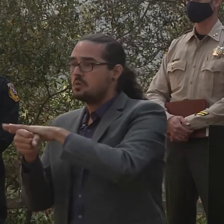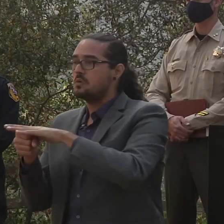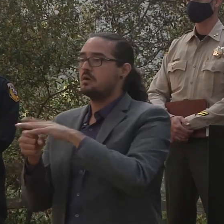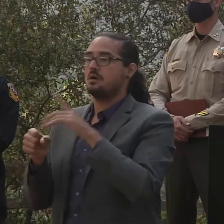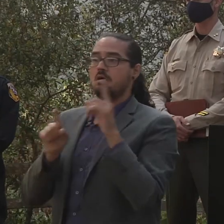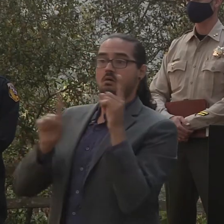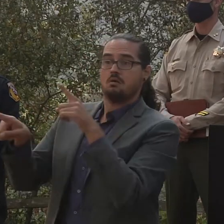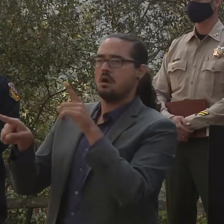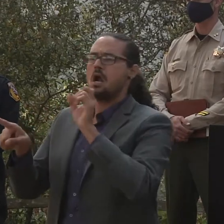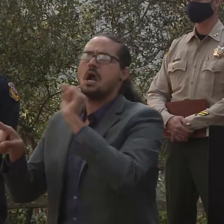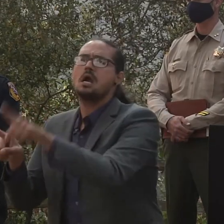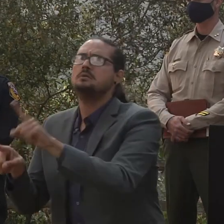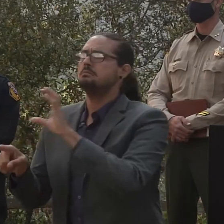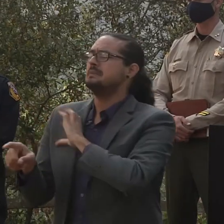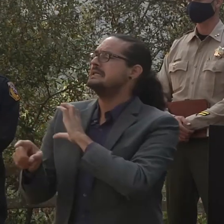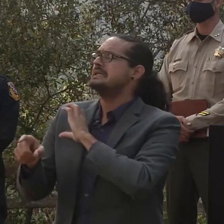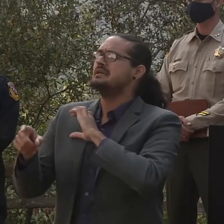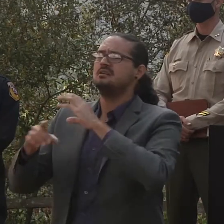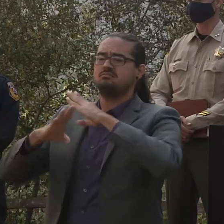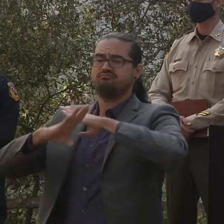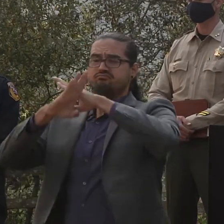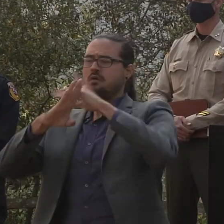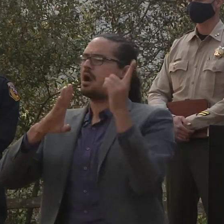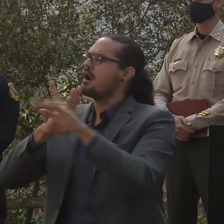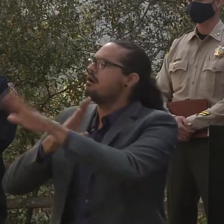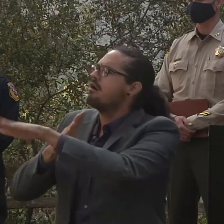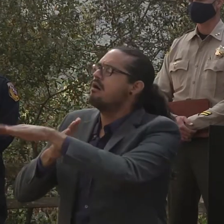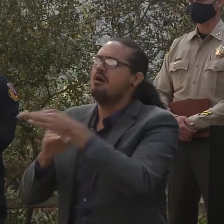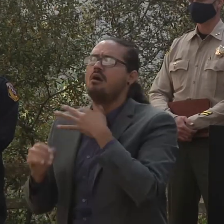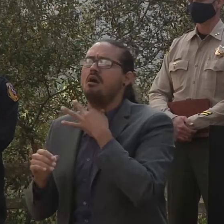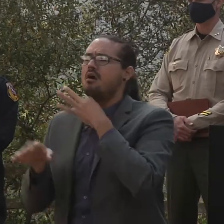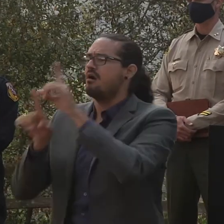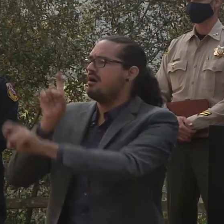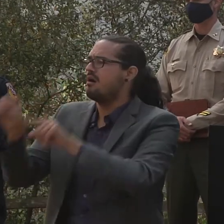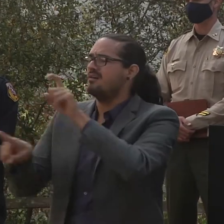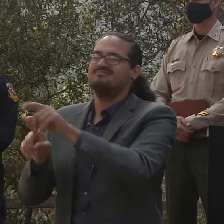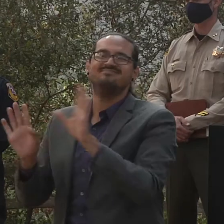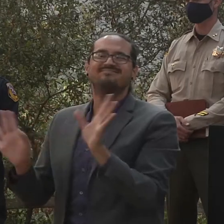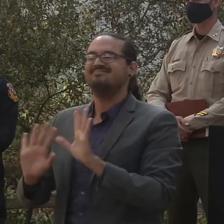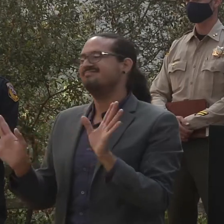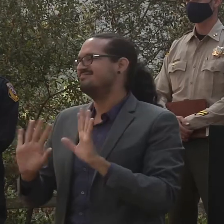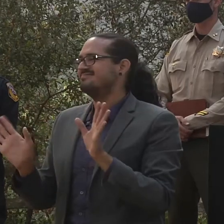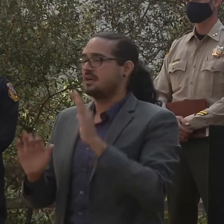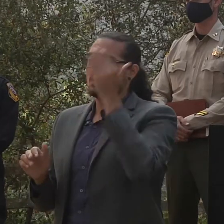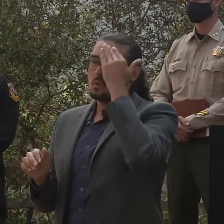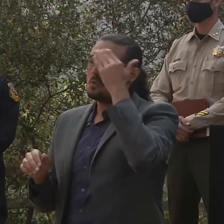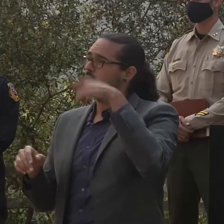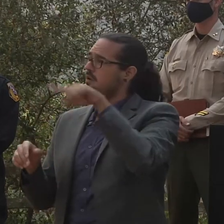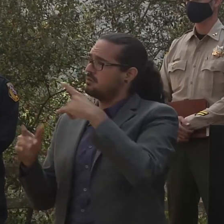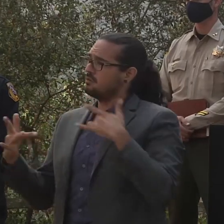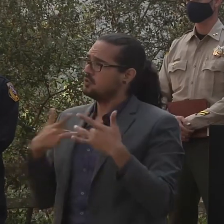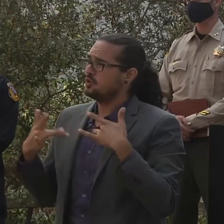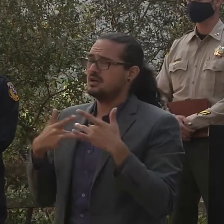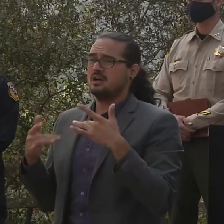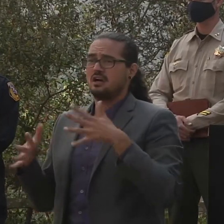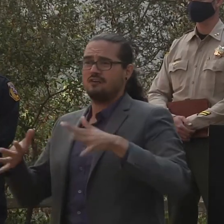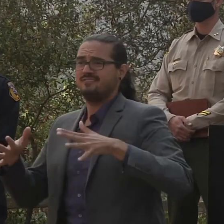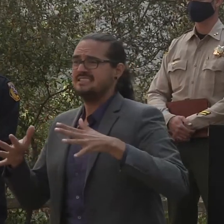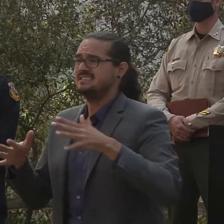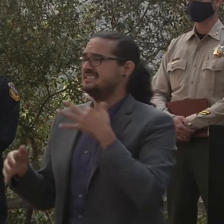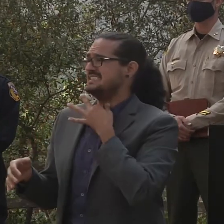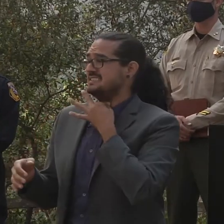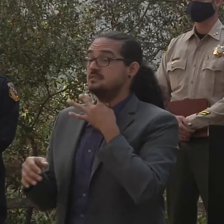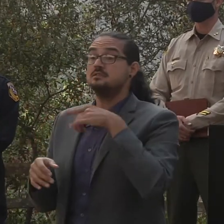status of your property. We understand that you're very anxious. However, the staff working those locations, they do not have the information.